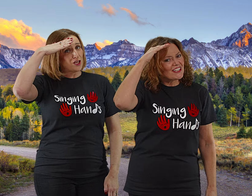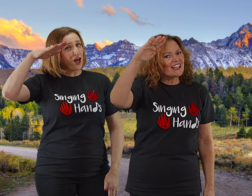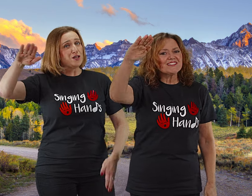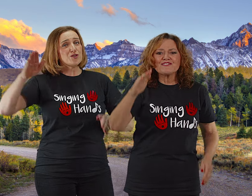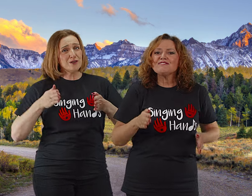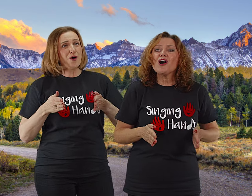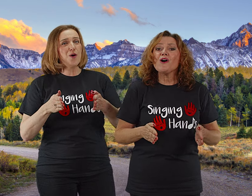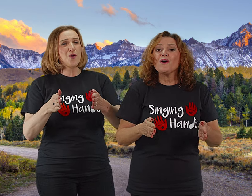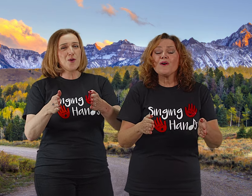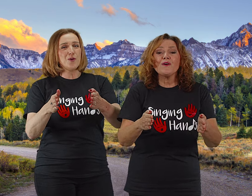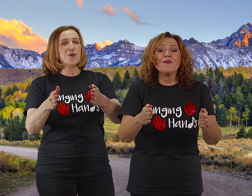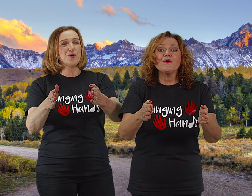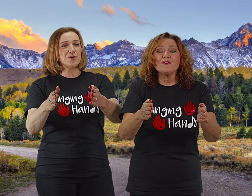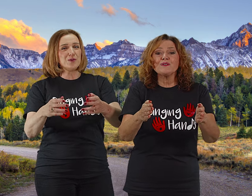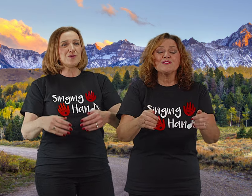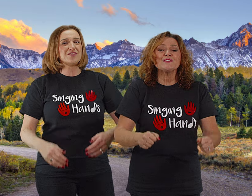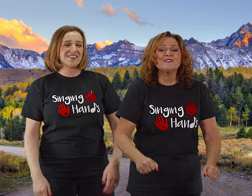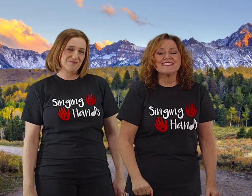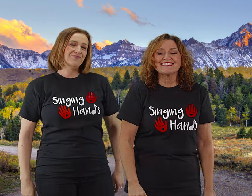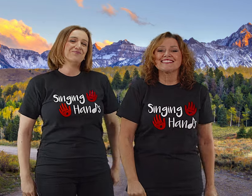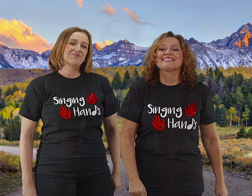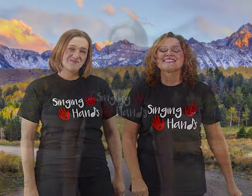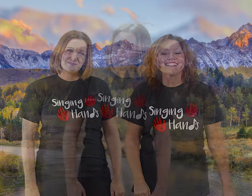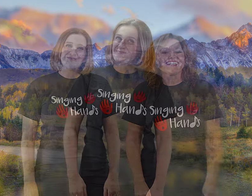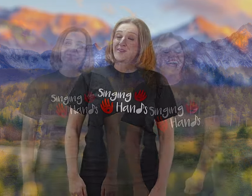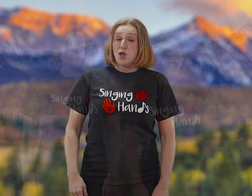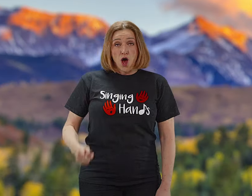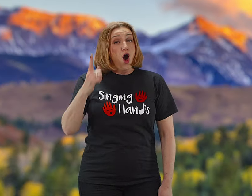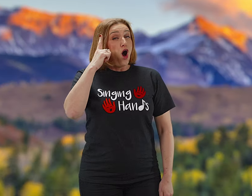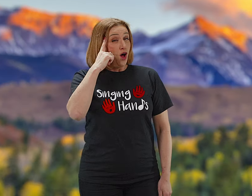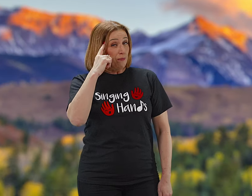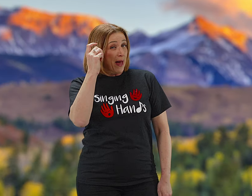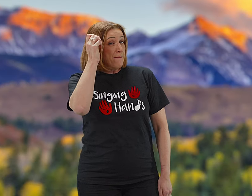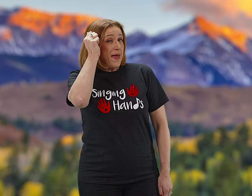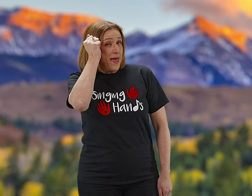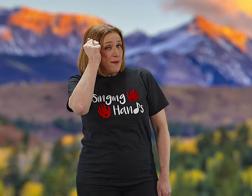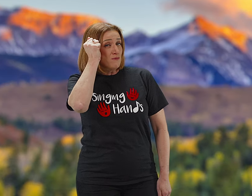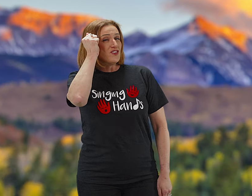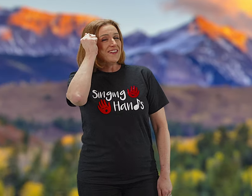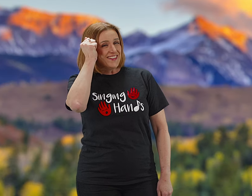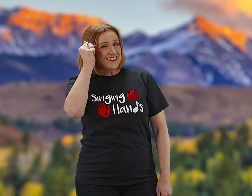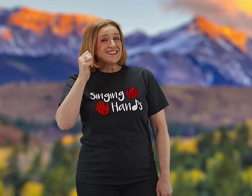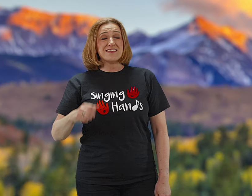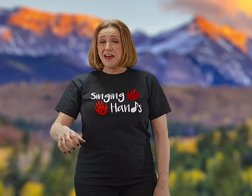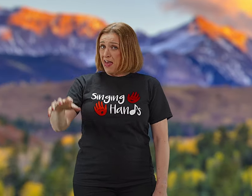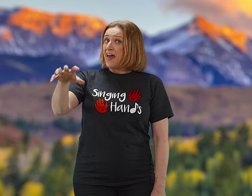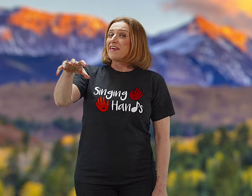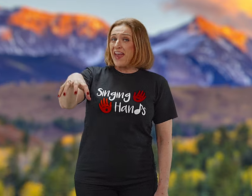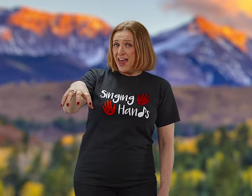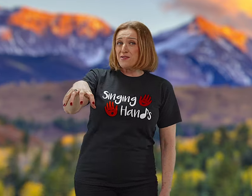country roads, all my memories, gather